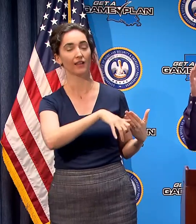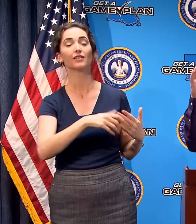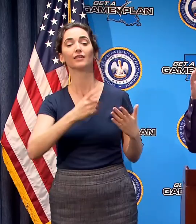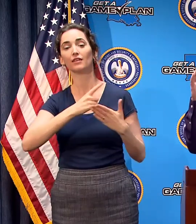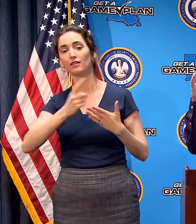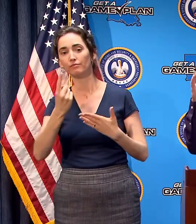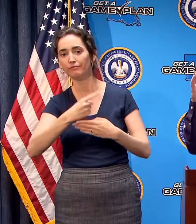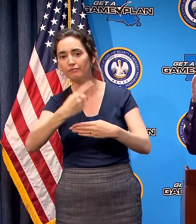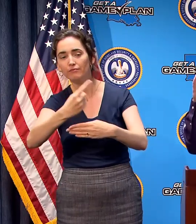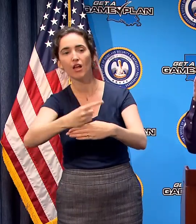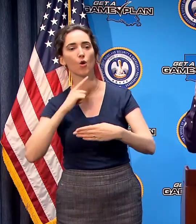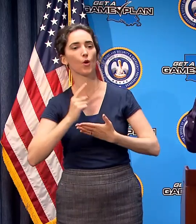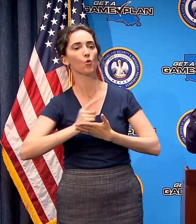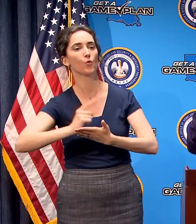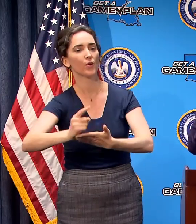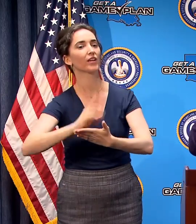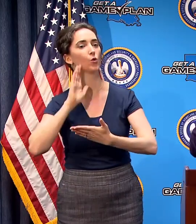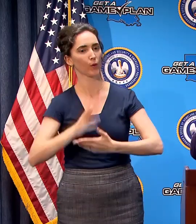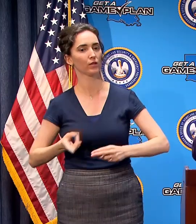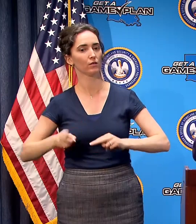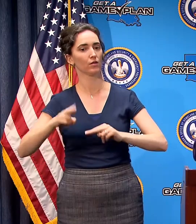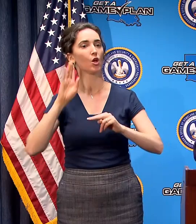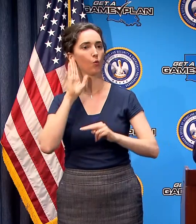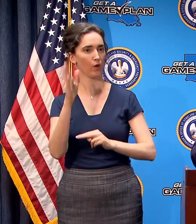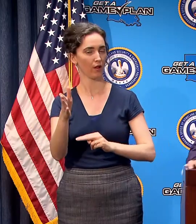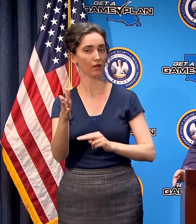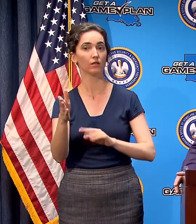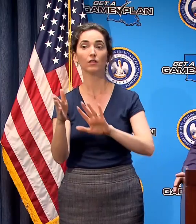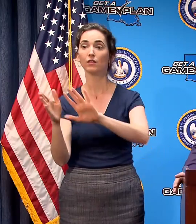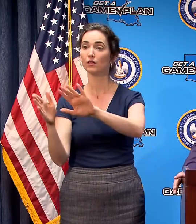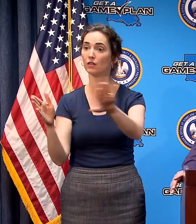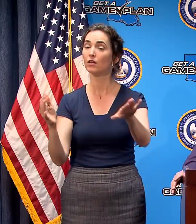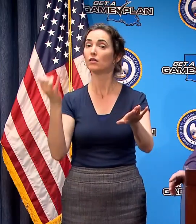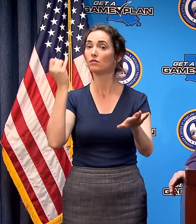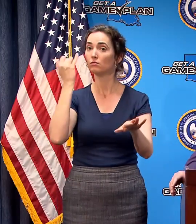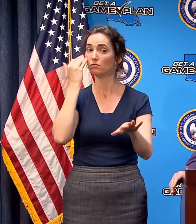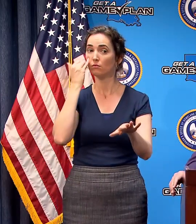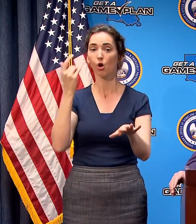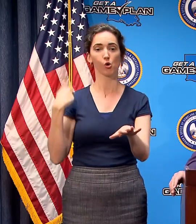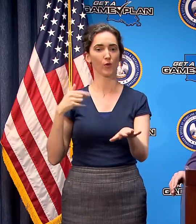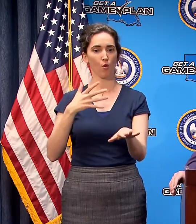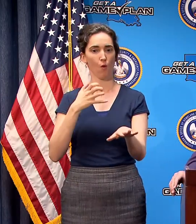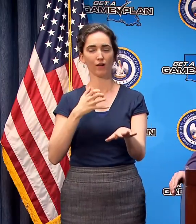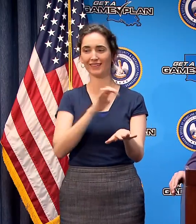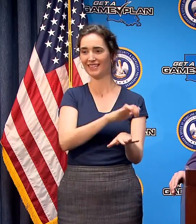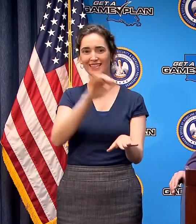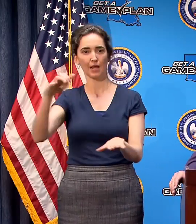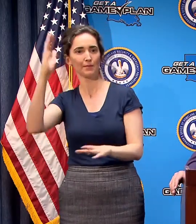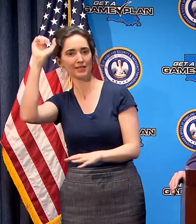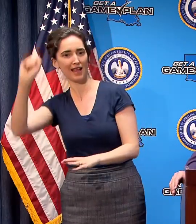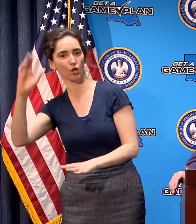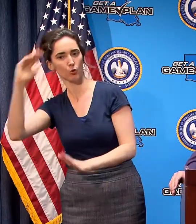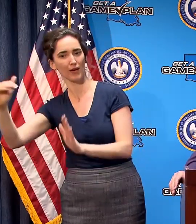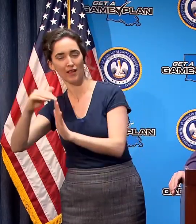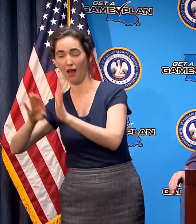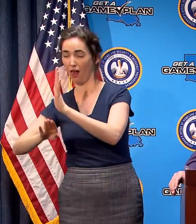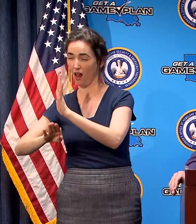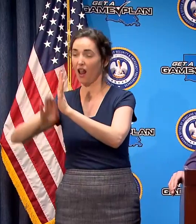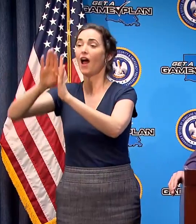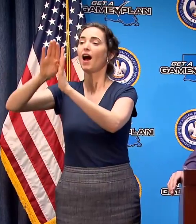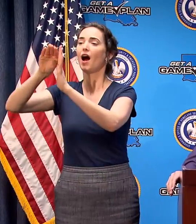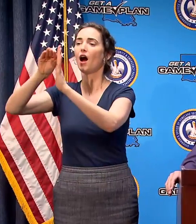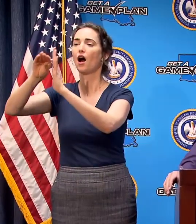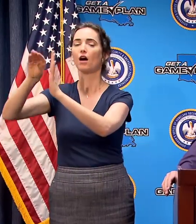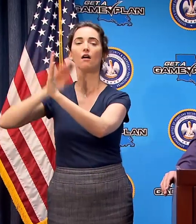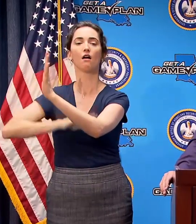much more but I say this because if we want to flatten the curve the way that South Korea did here we're going to have to